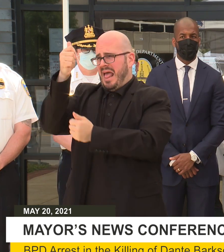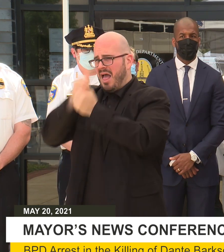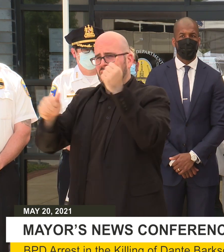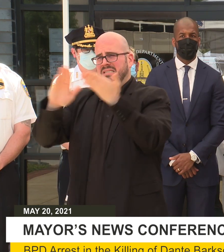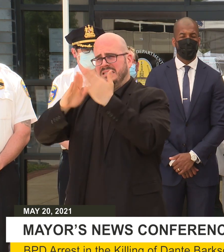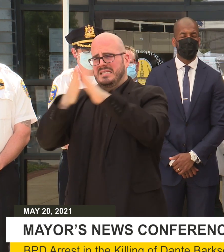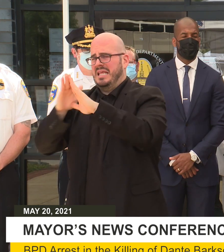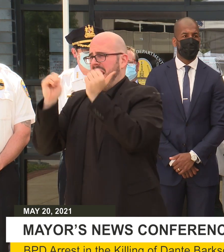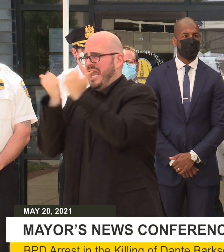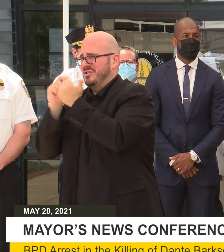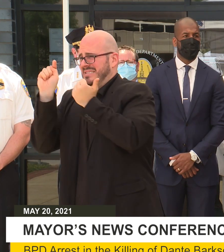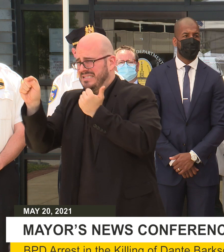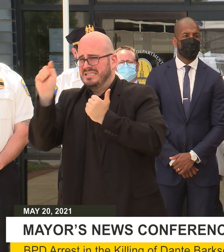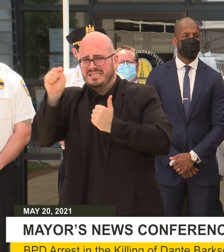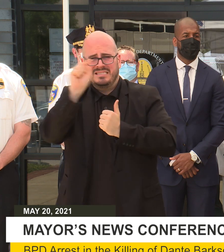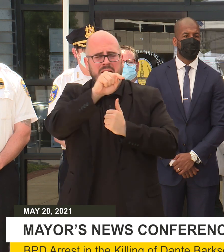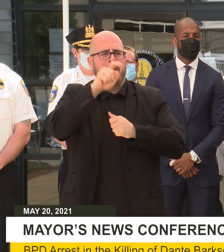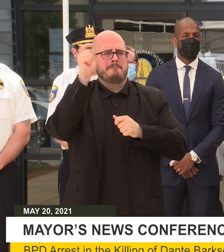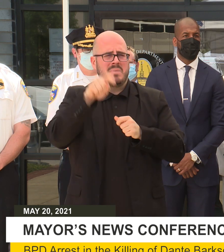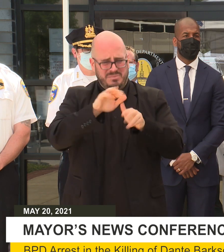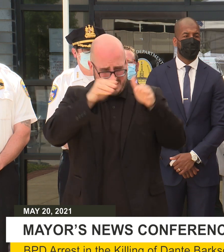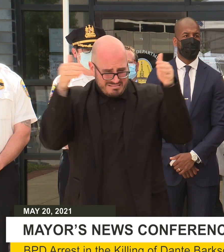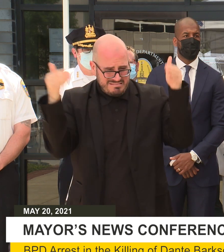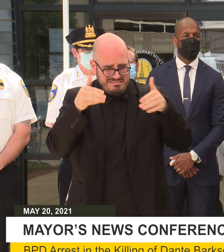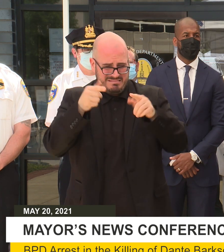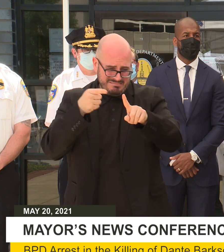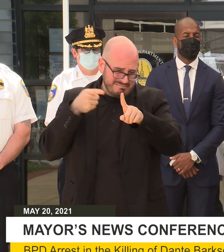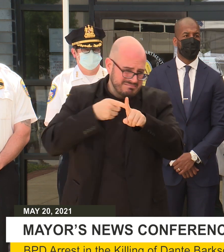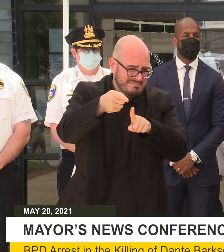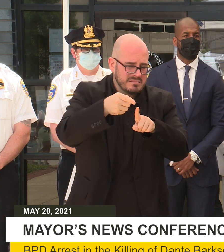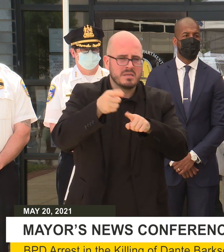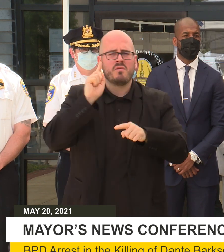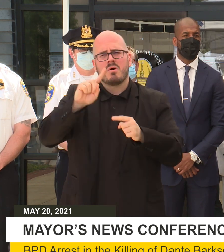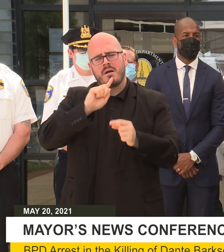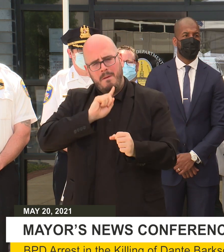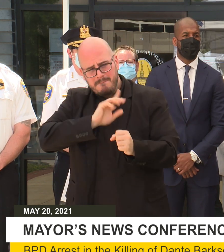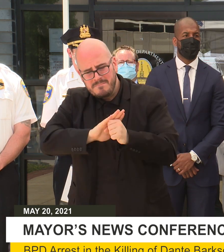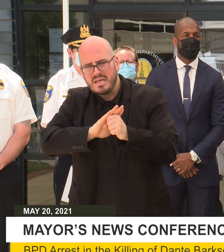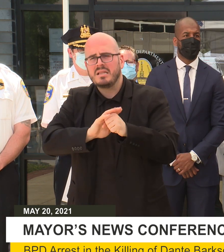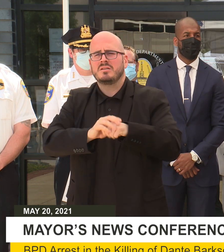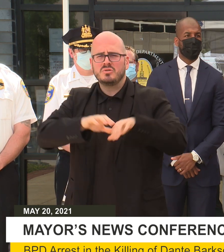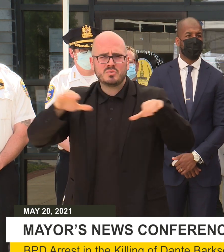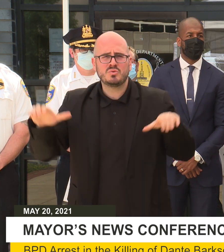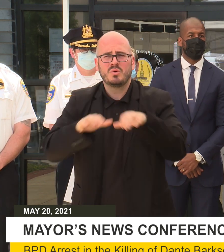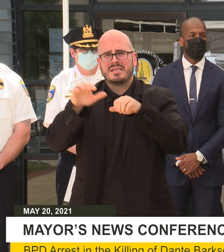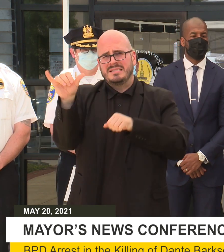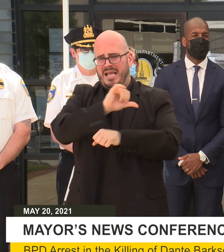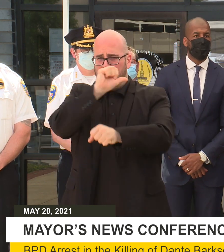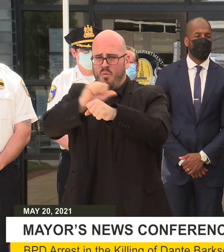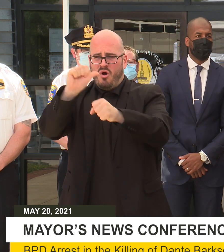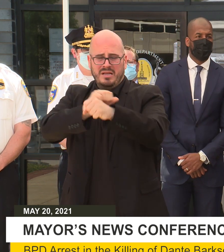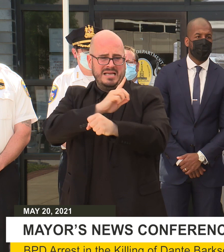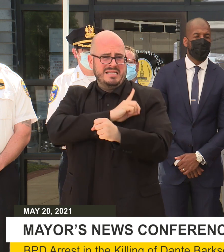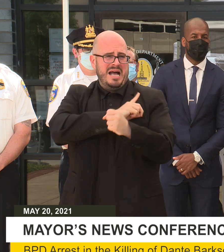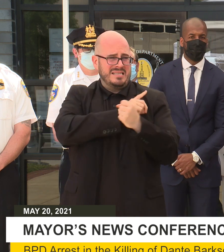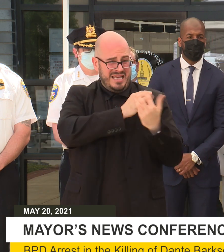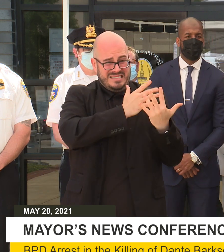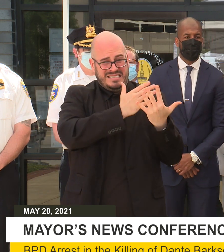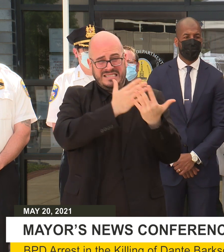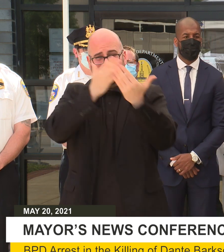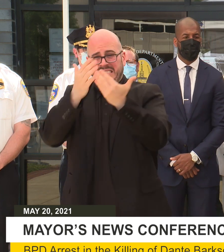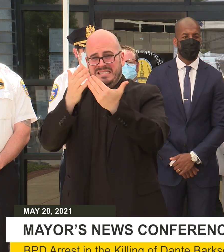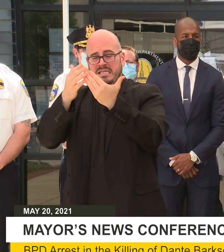will and must be concentrated on it, committing to doing what Dante has left for us to do,